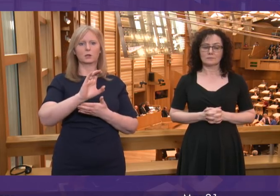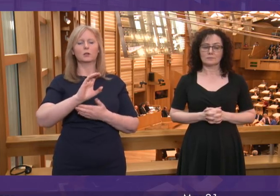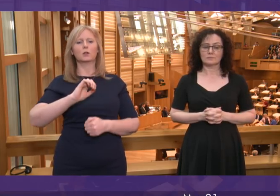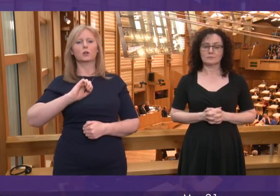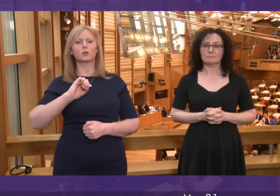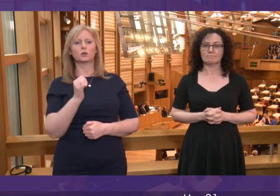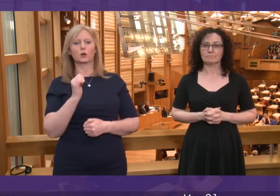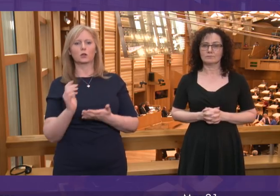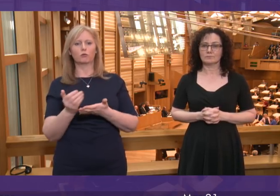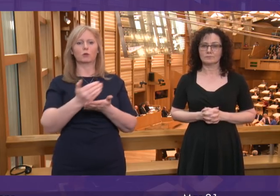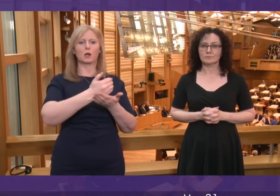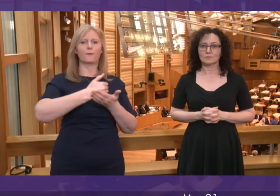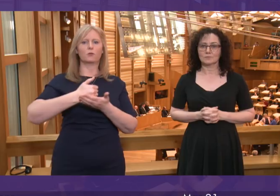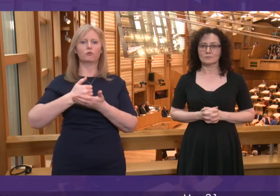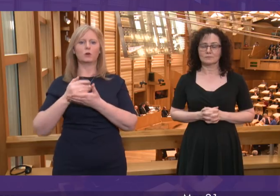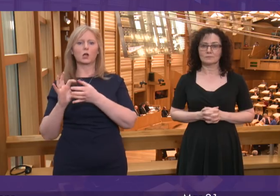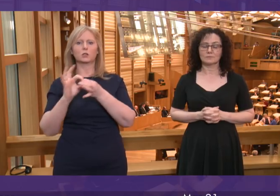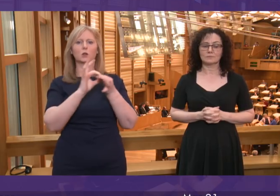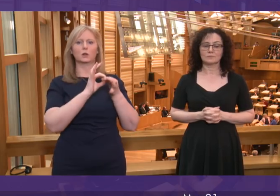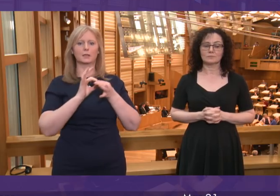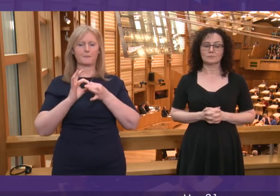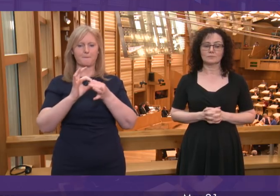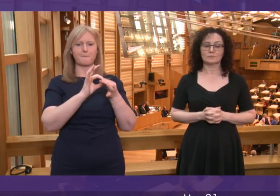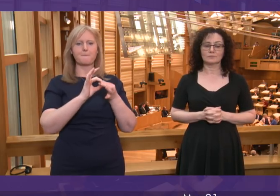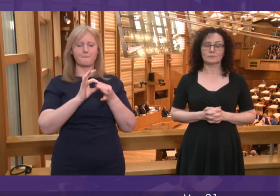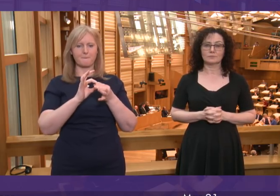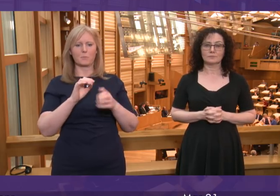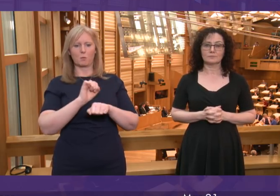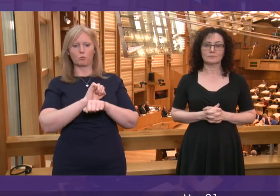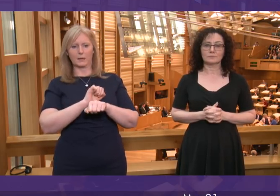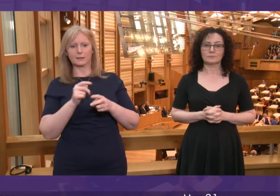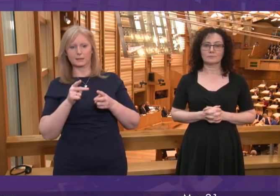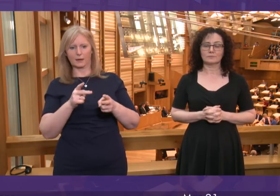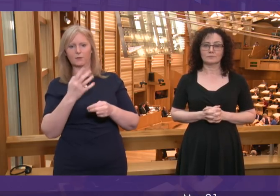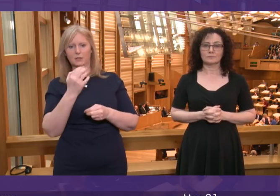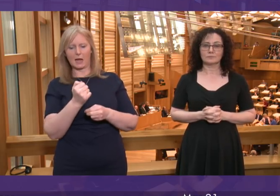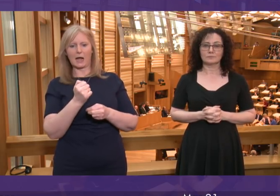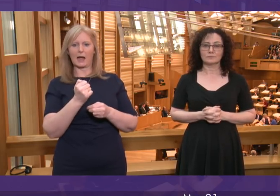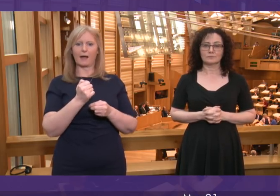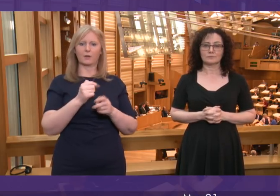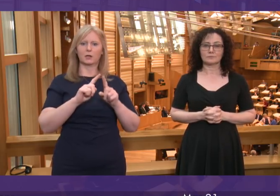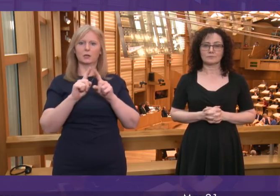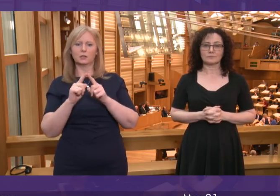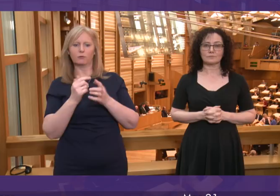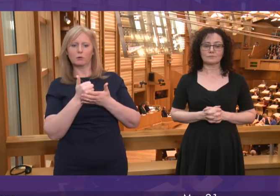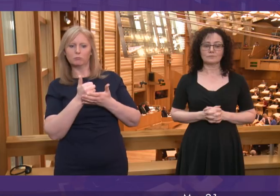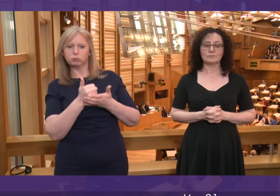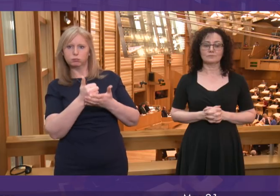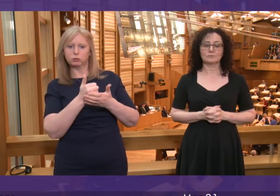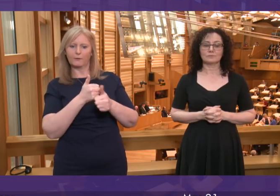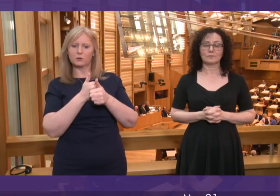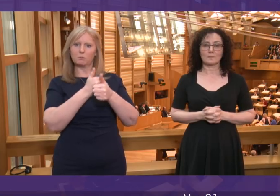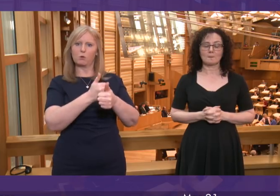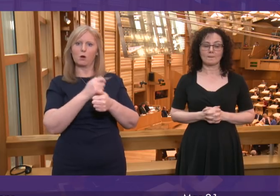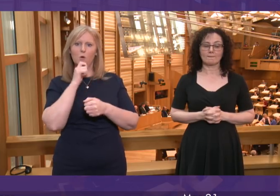Consortium. And of course, the Scottish Prison Service adopts a therapeutic approach in dealing with the issues of addiction and provides support for